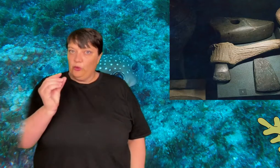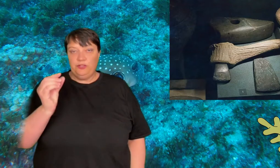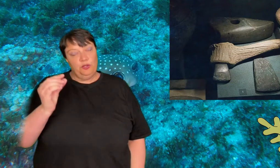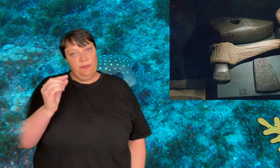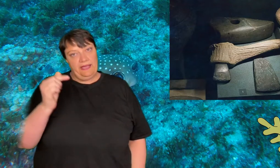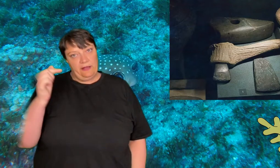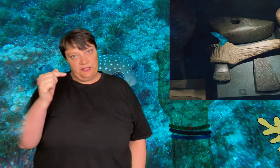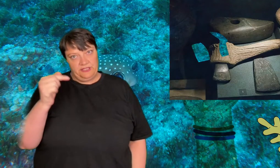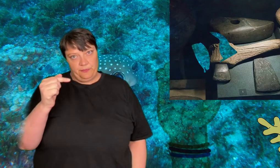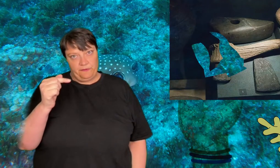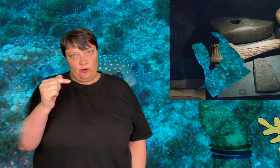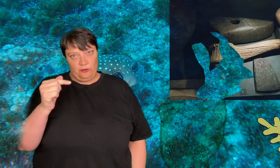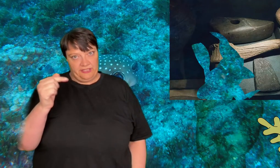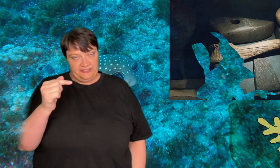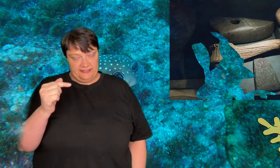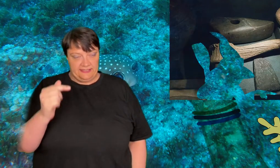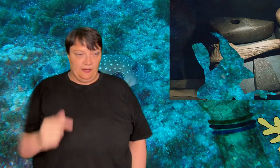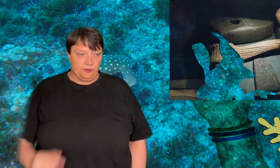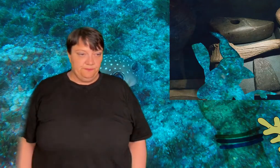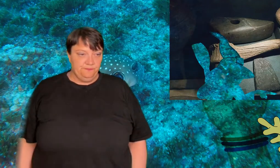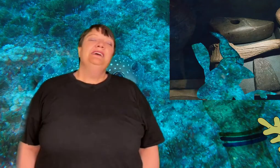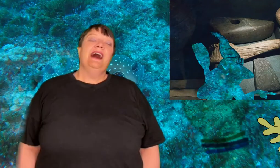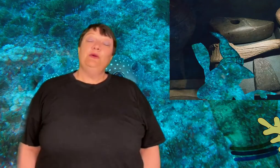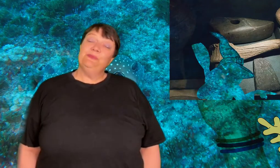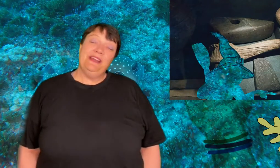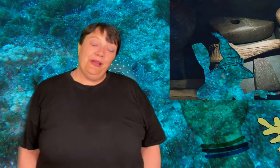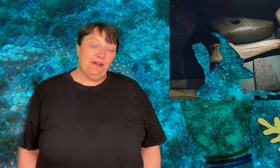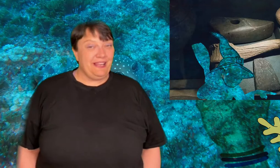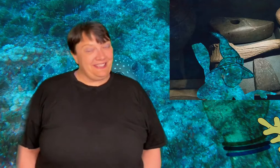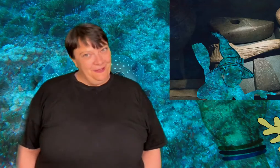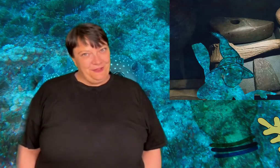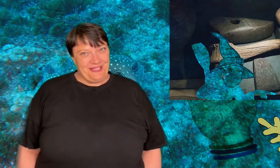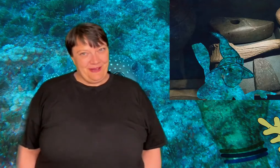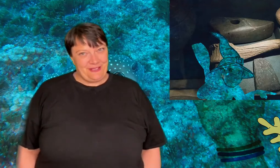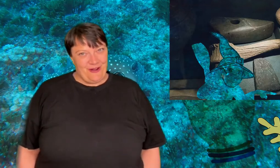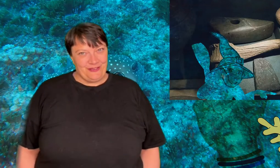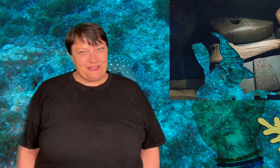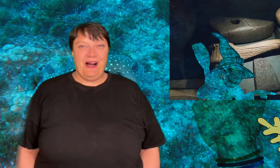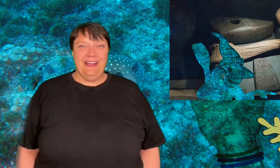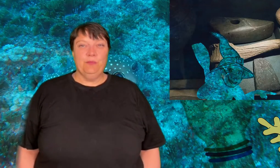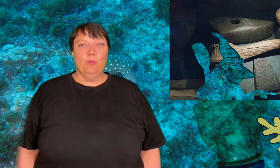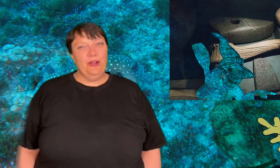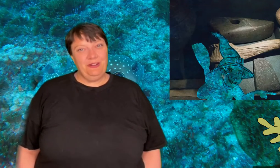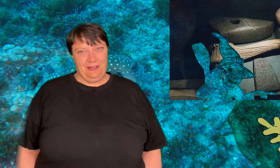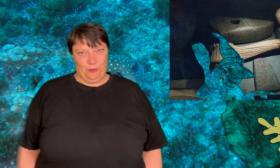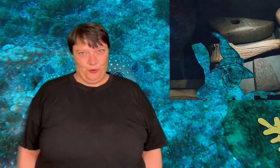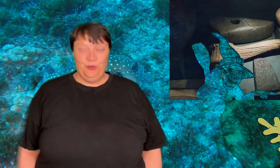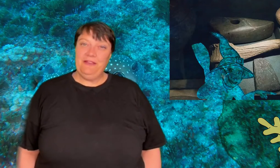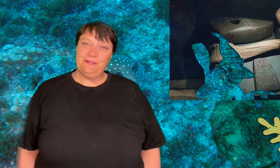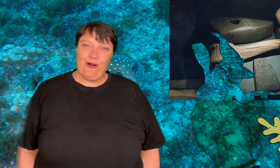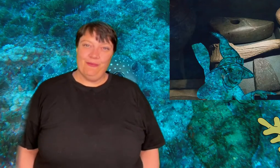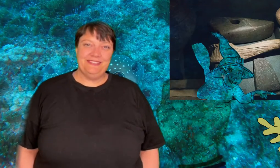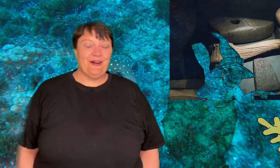needle point you could make out of the tip of coral that sticks out. I was made aware of another cute thing about corals by Moiria